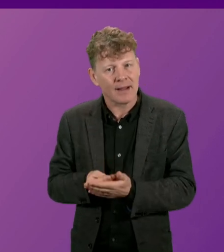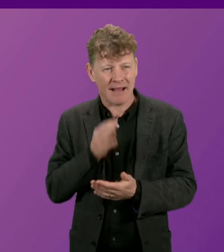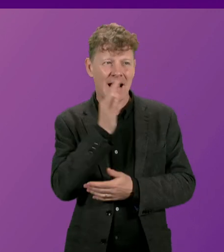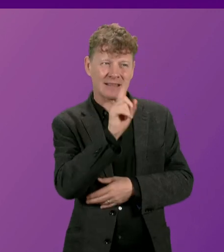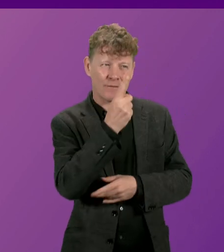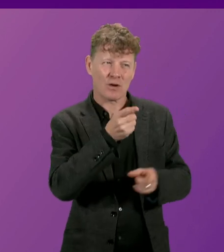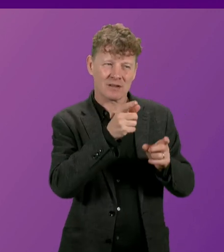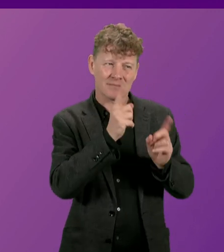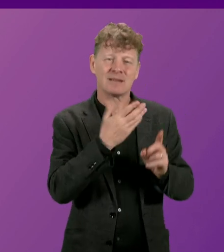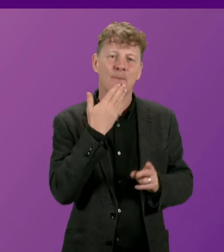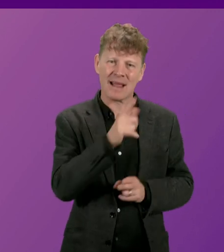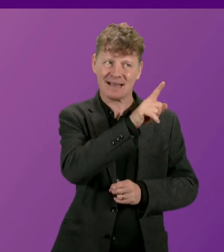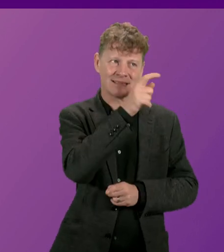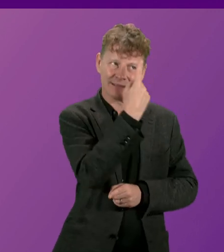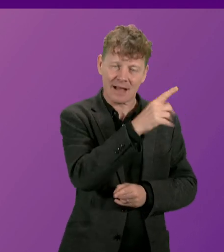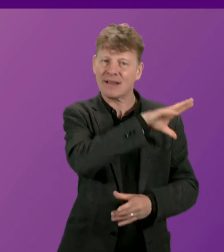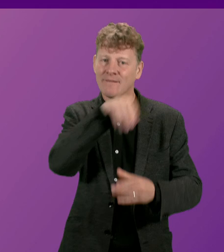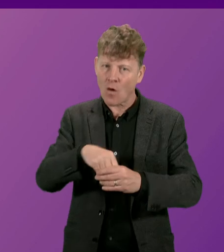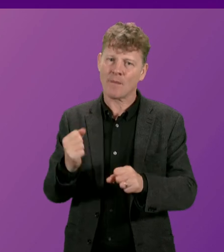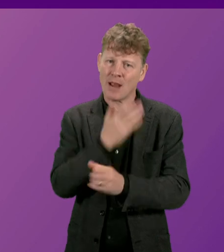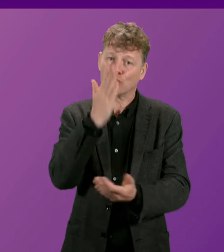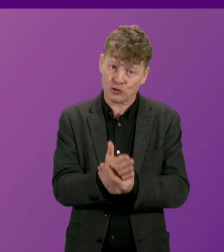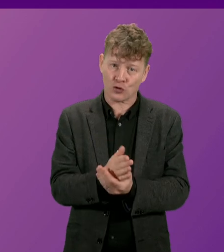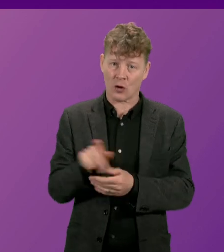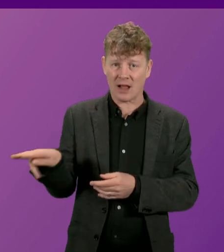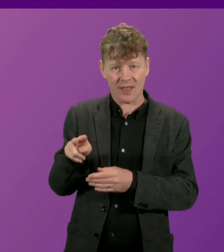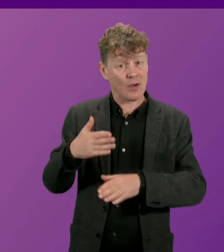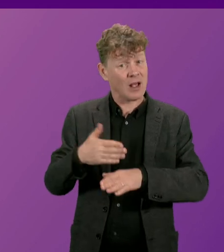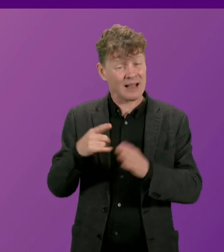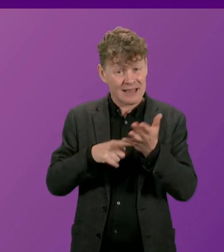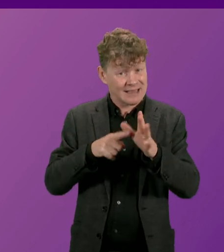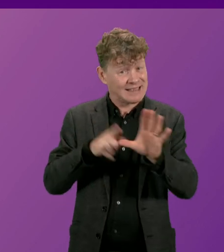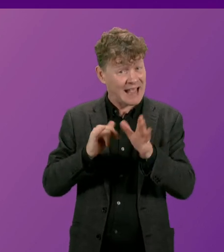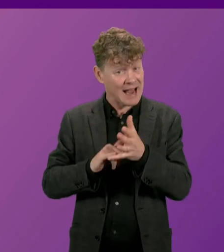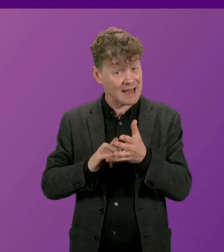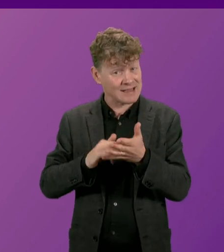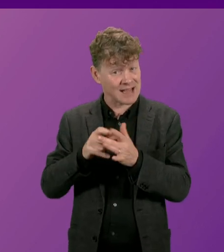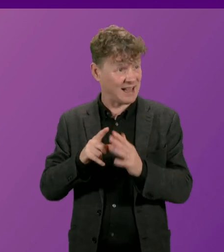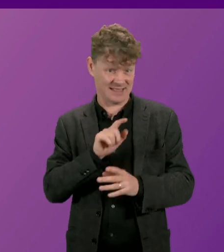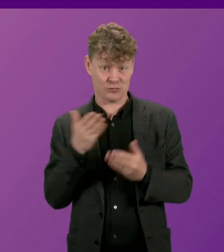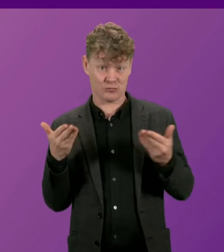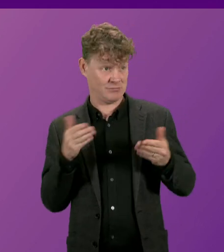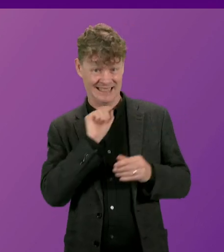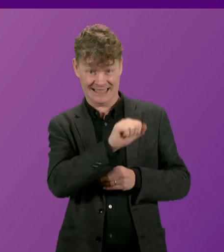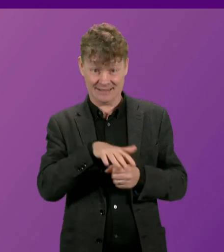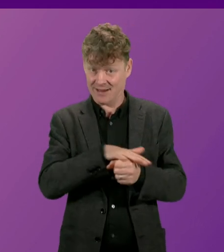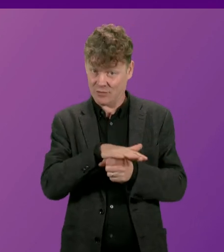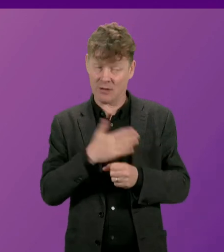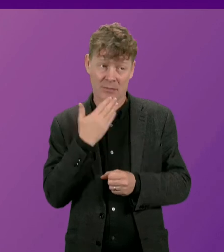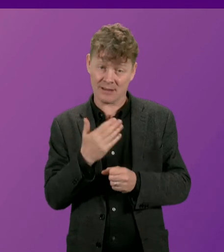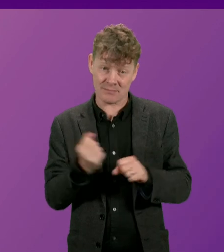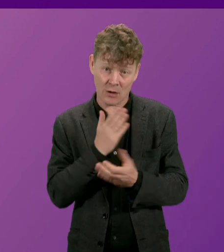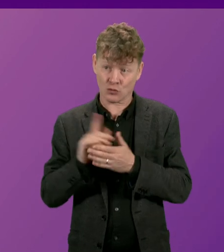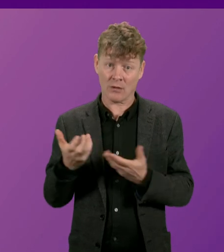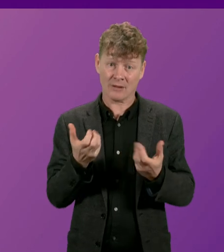Minister to take a personal interest to ensure that these workers in NHS Tayside, which does serve as constituents, get the money that they deserve? First